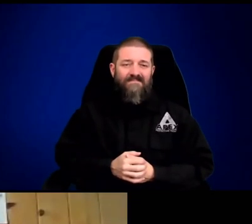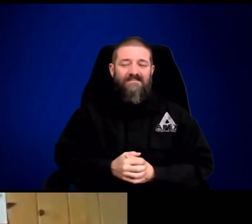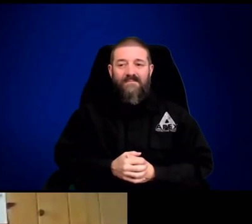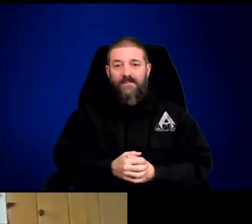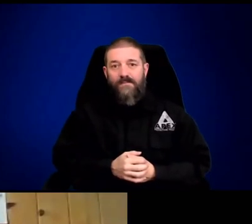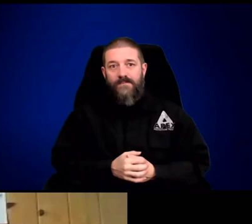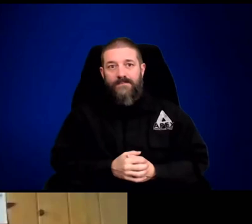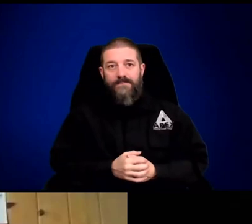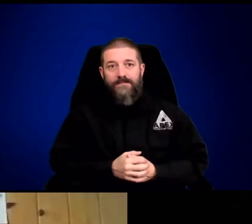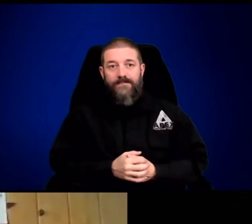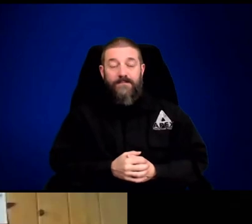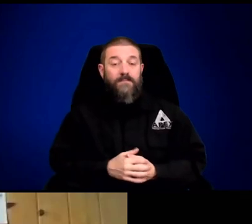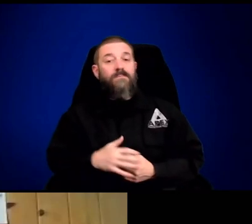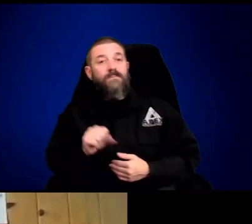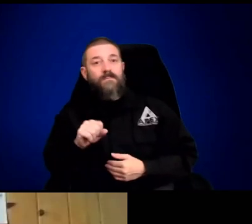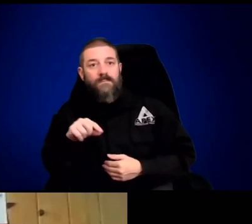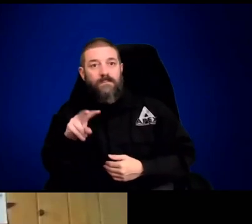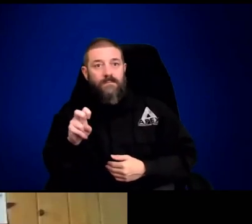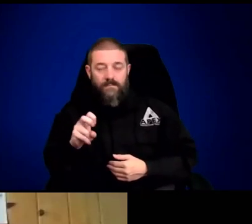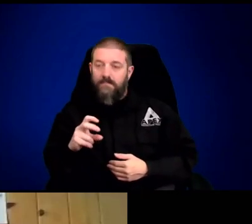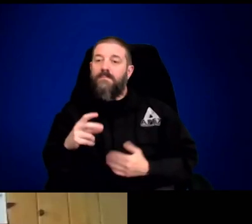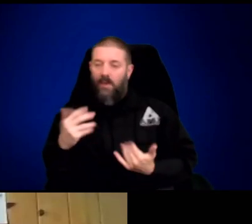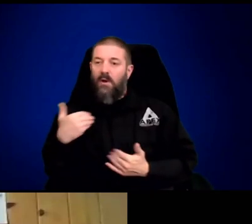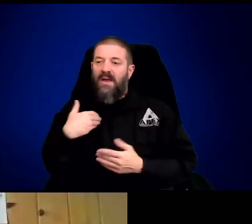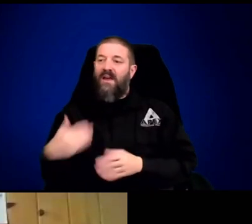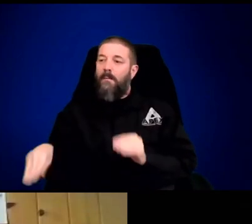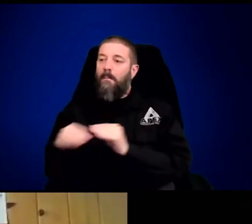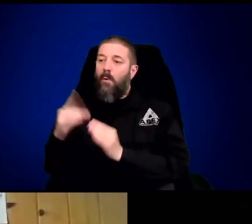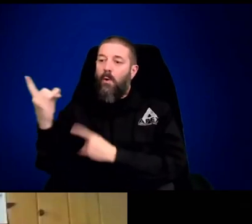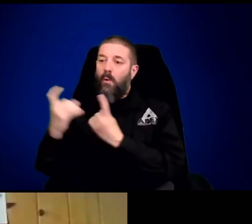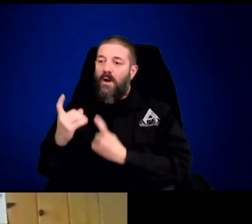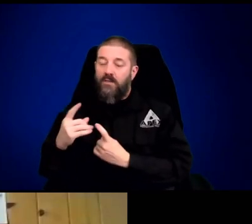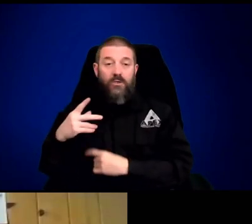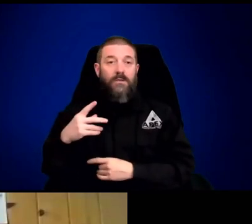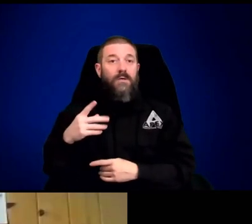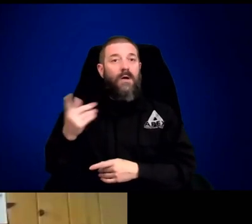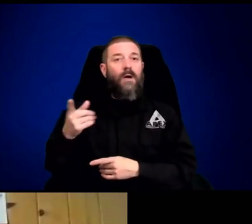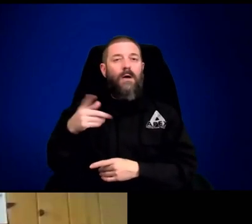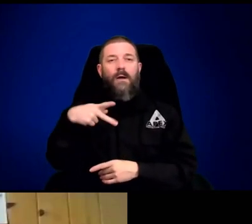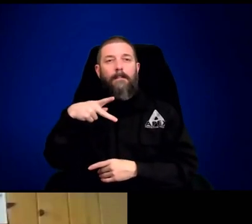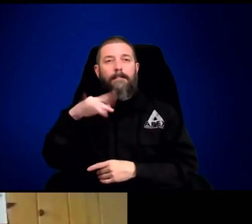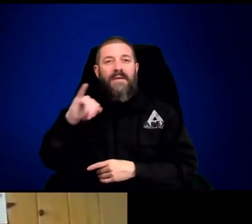delivered, I'm sure it was an accident, but that was certainly a tragic situation.